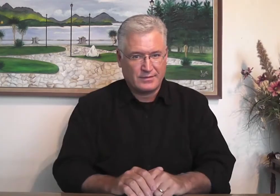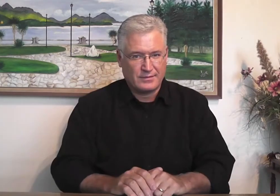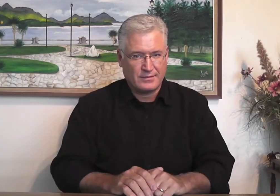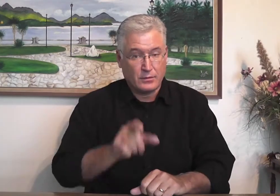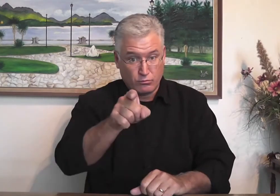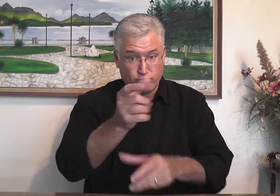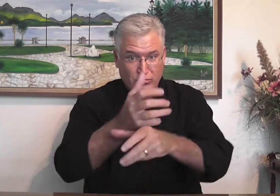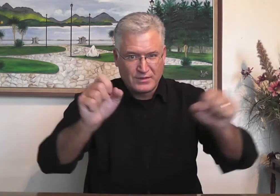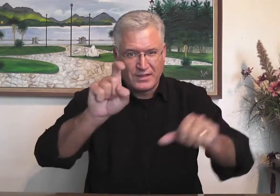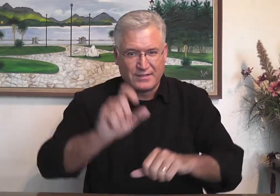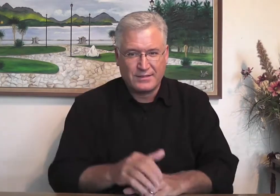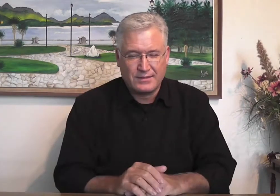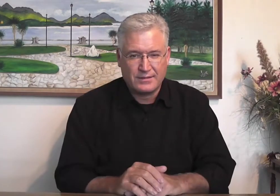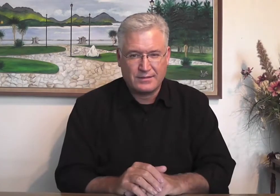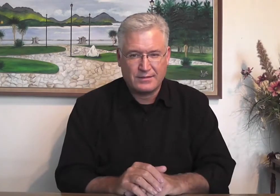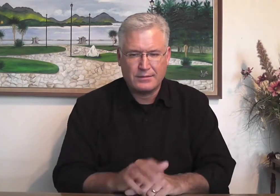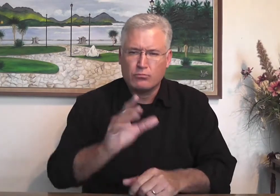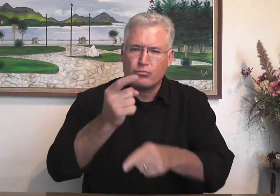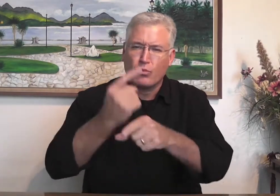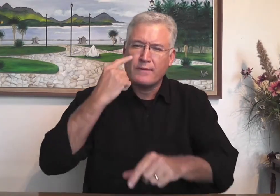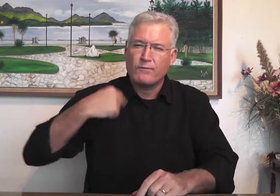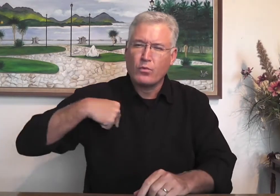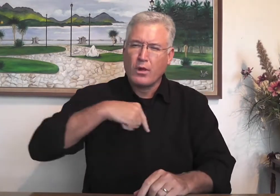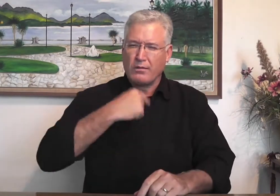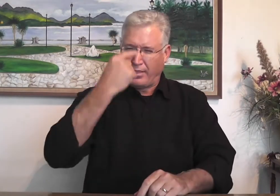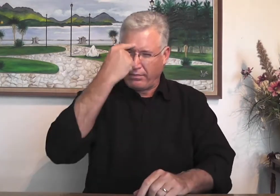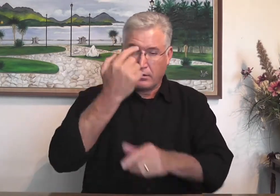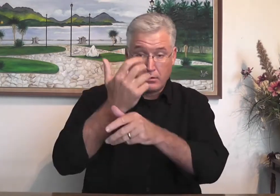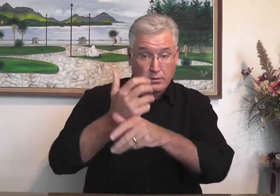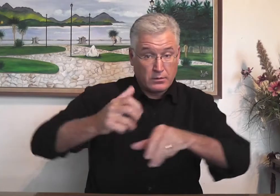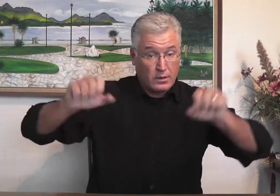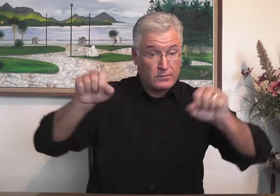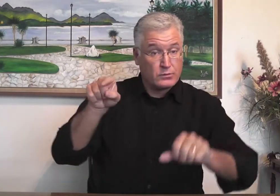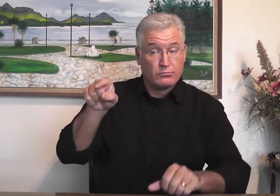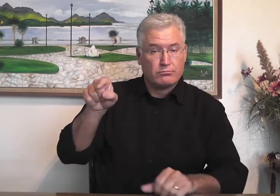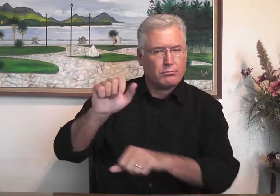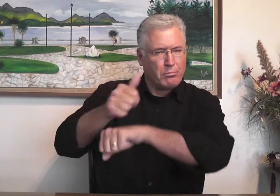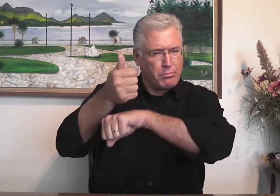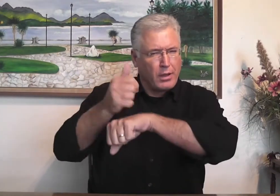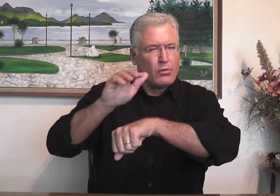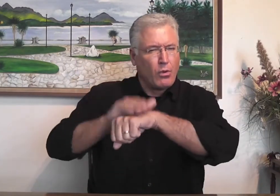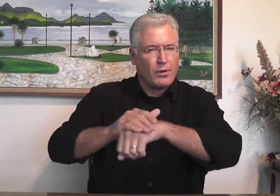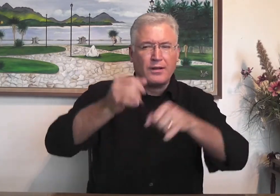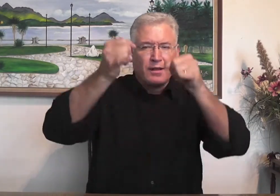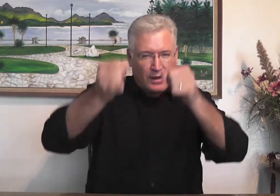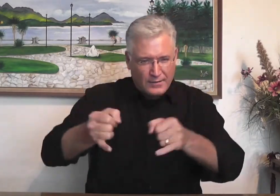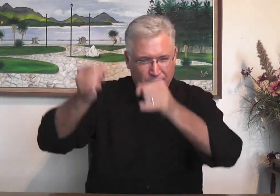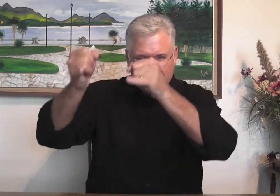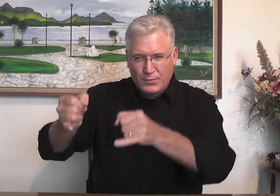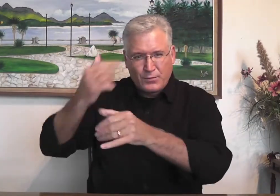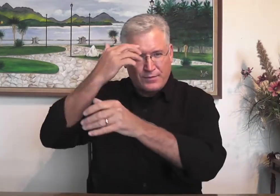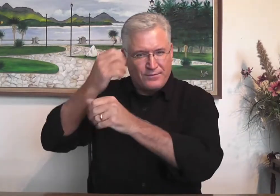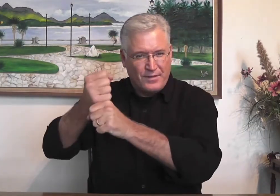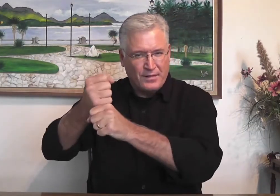Are you saved? Am I saved? Is it right for us to think about salvation set up as